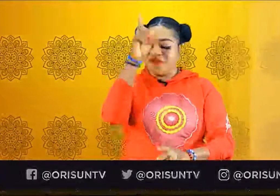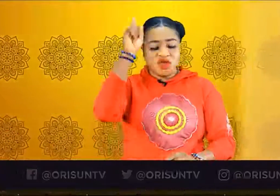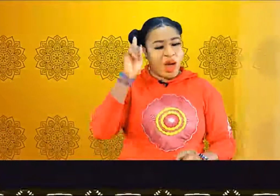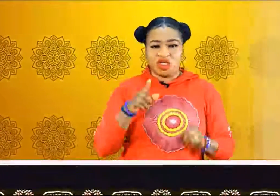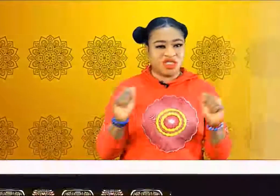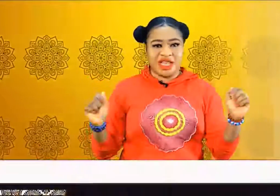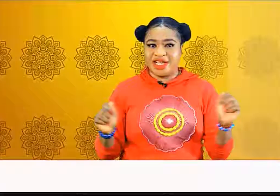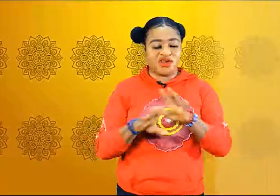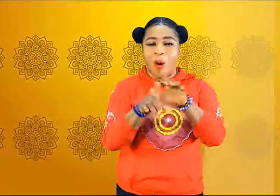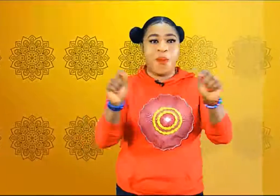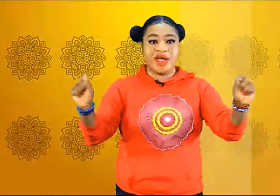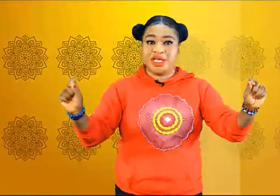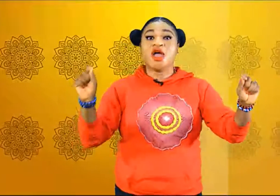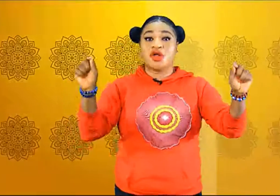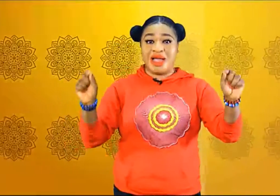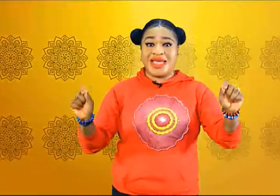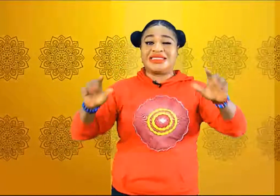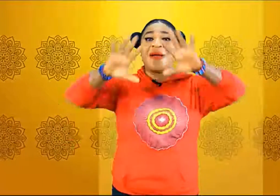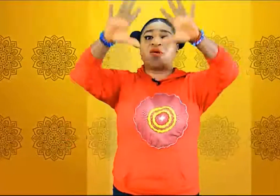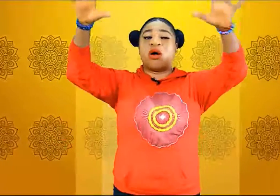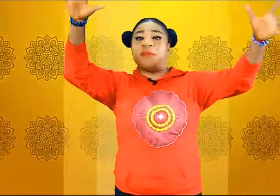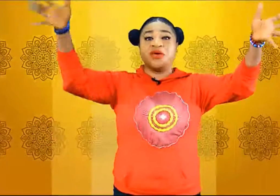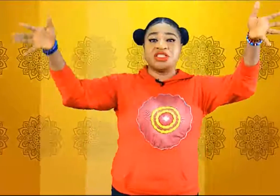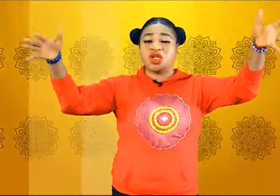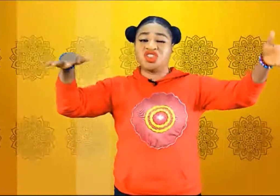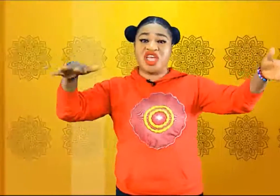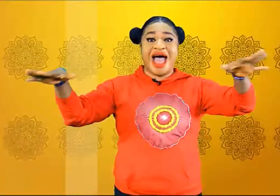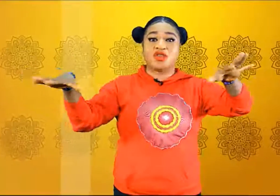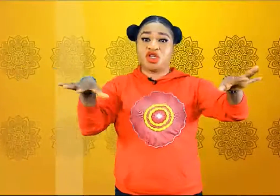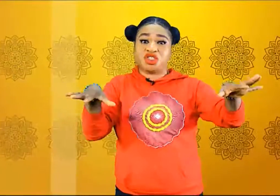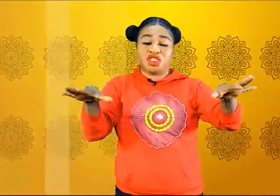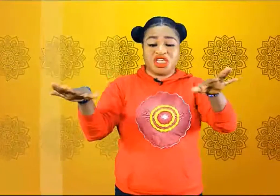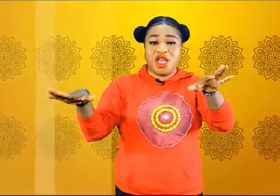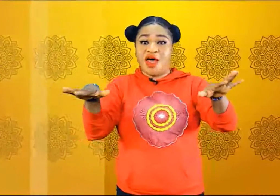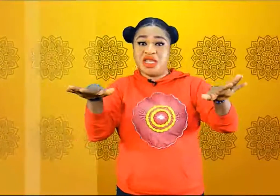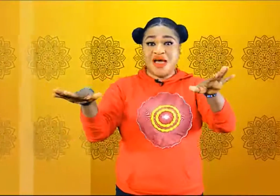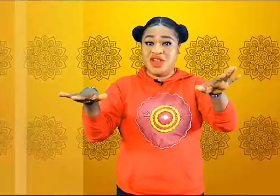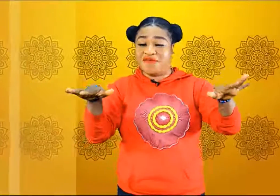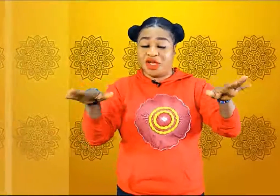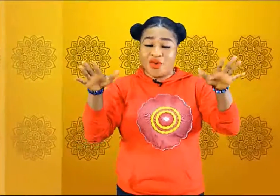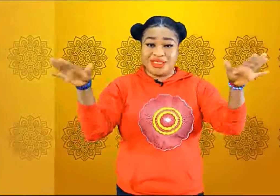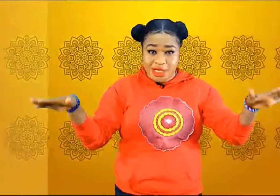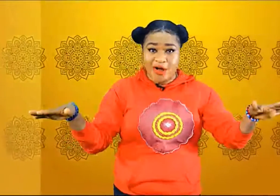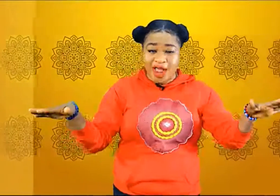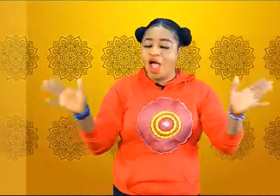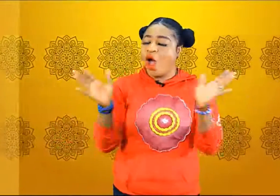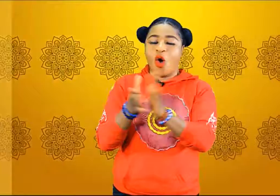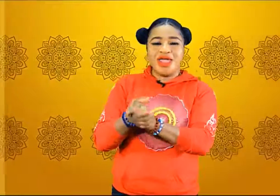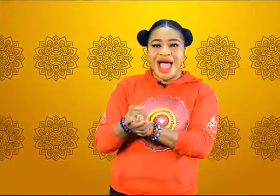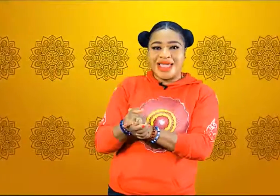video i want shooting in nigeria on point 20 peking it's about your buildings wanting she outdoor shooter she love love love thing and what's it going yeah oh yeah